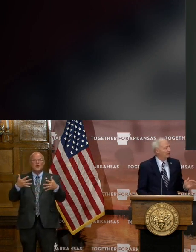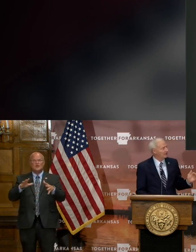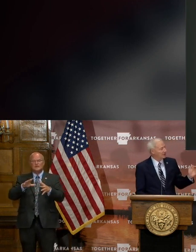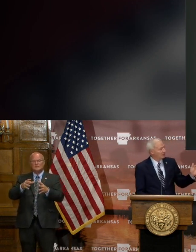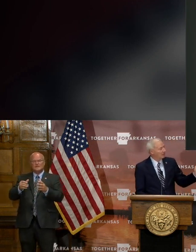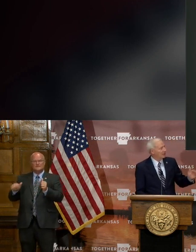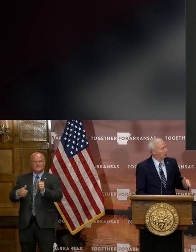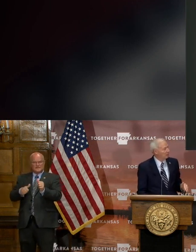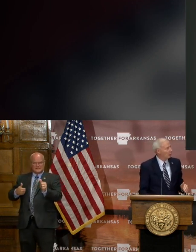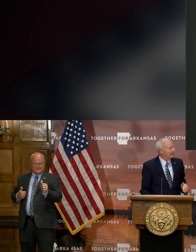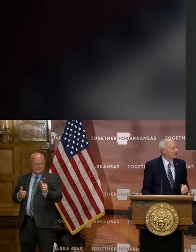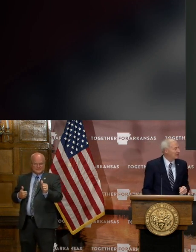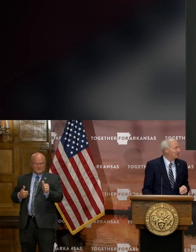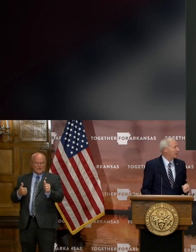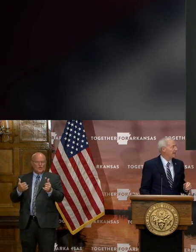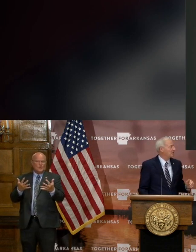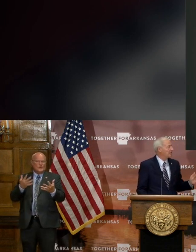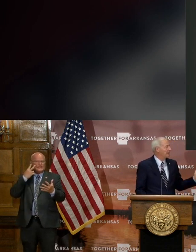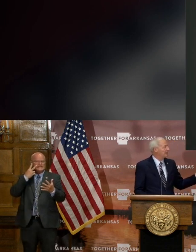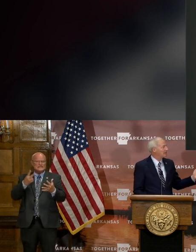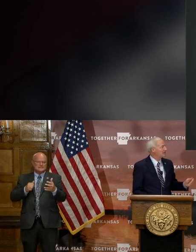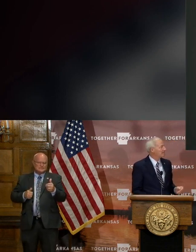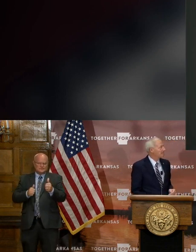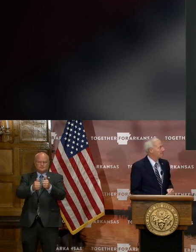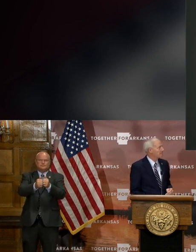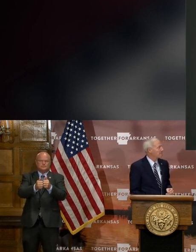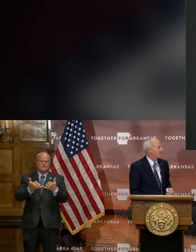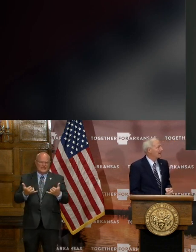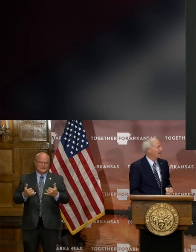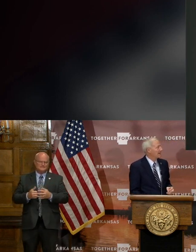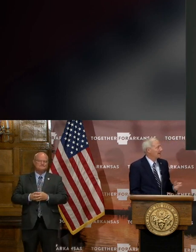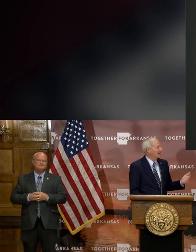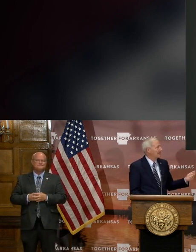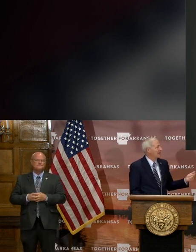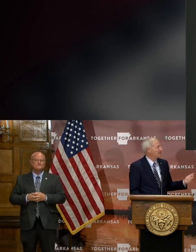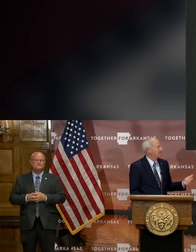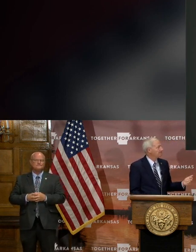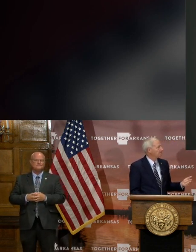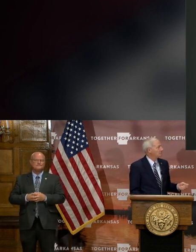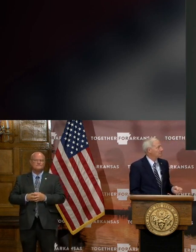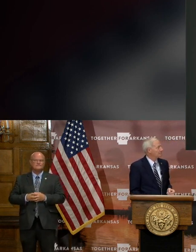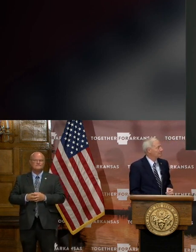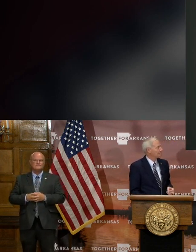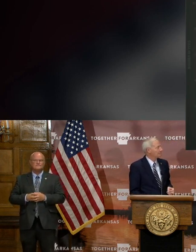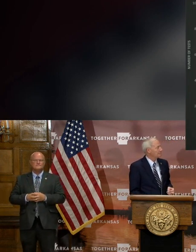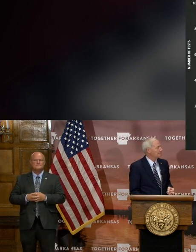backfield. So we wait to see what that trend is. And then